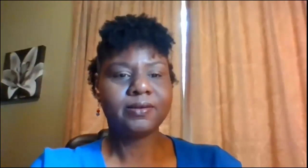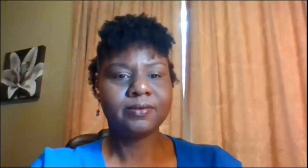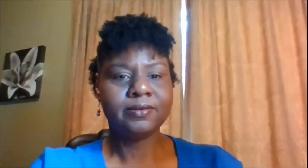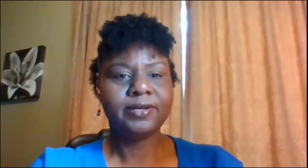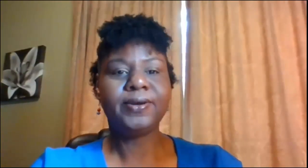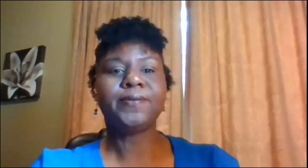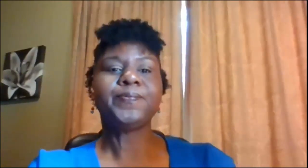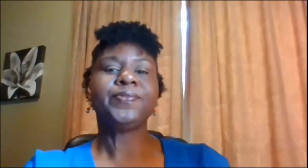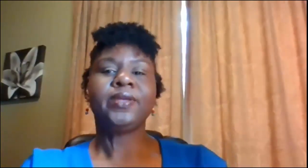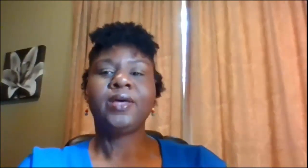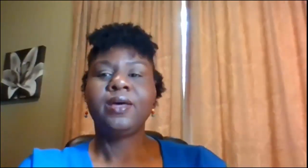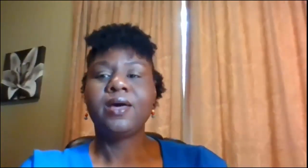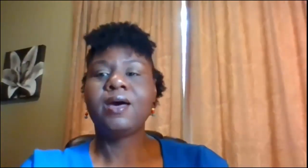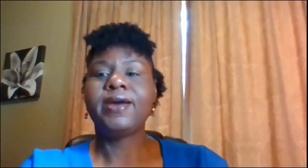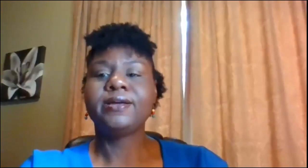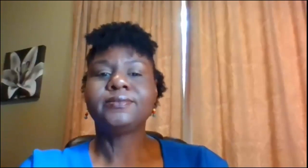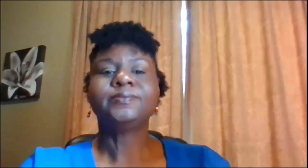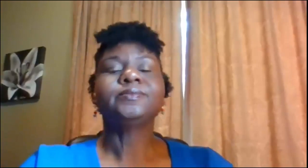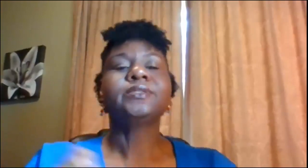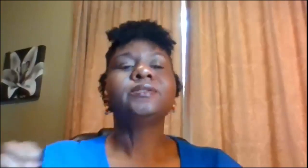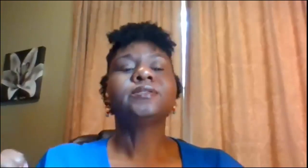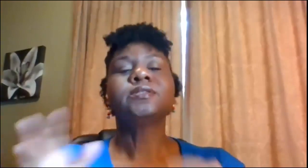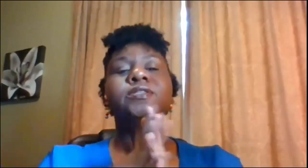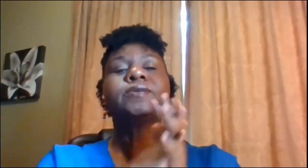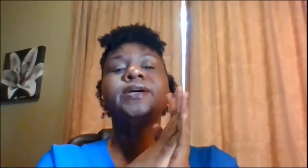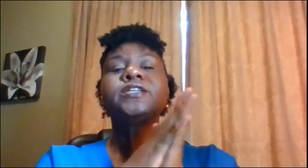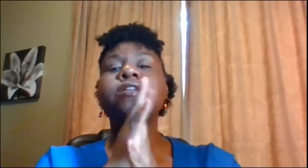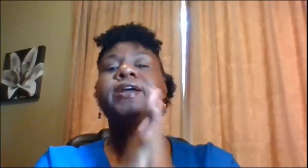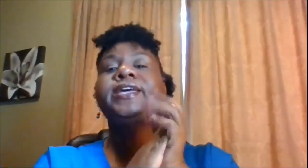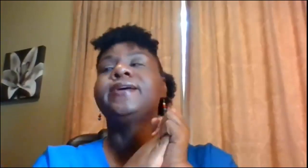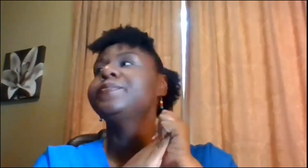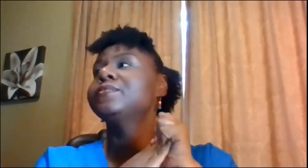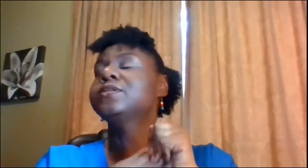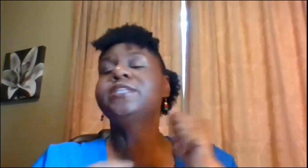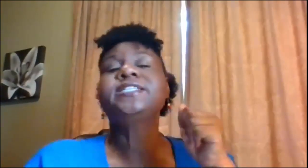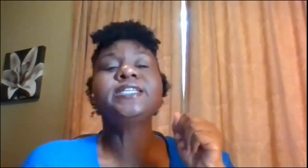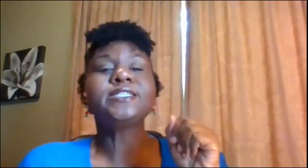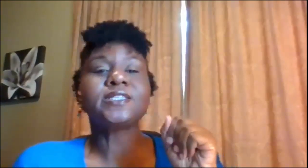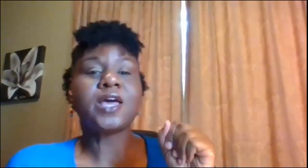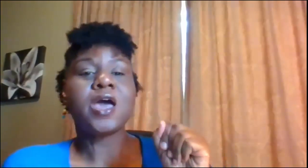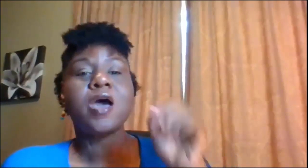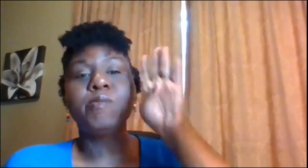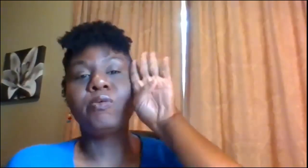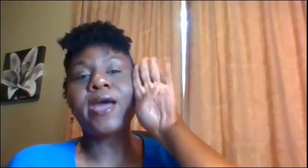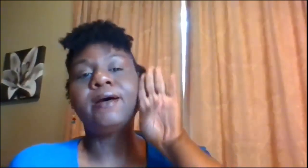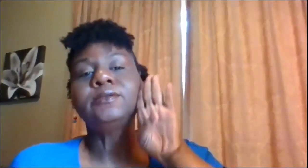there we go all right so we're gonna start again so this is brown